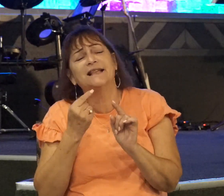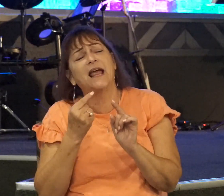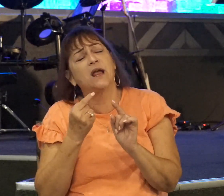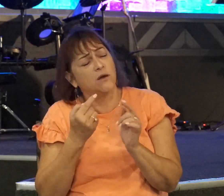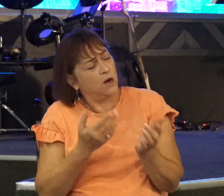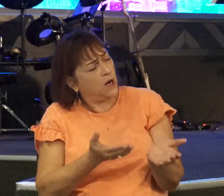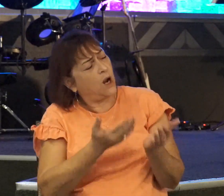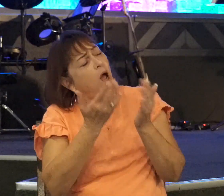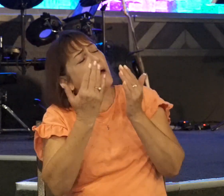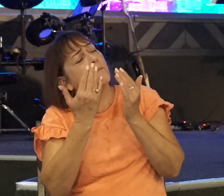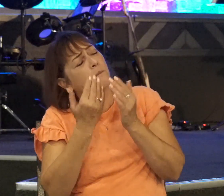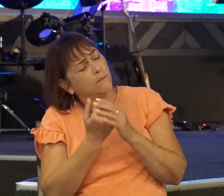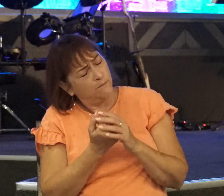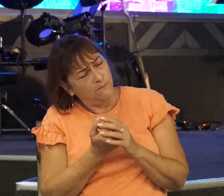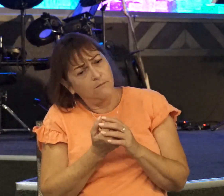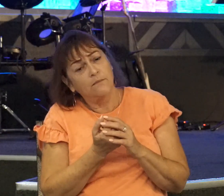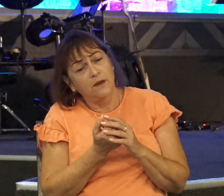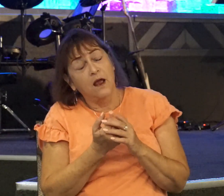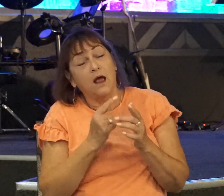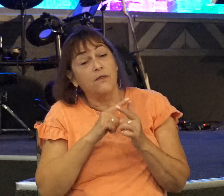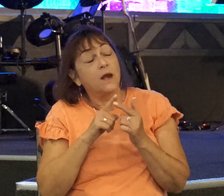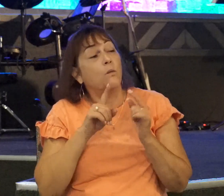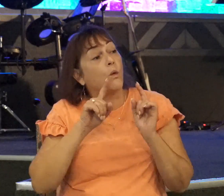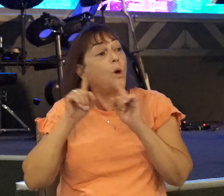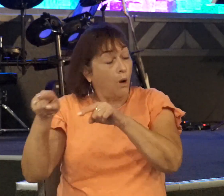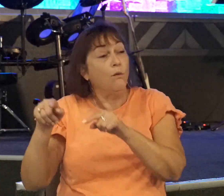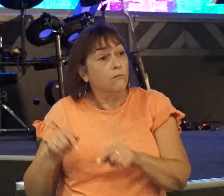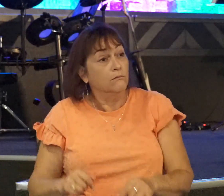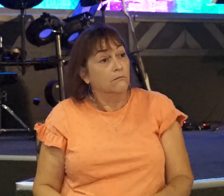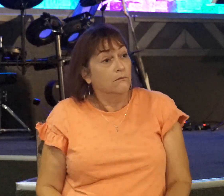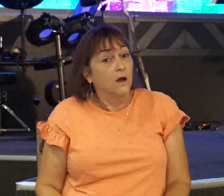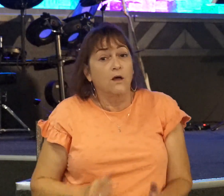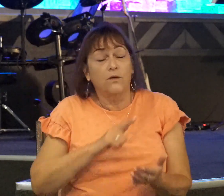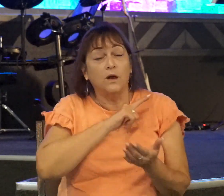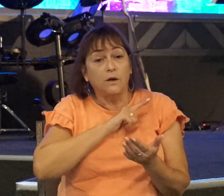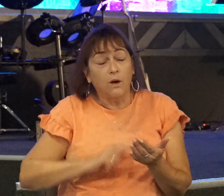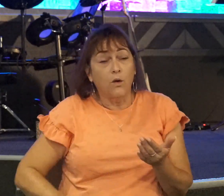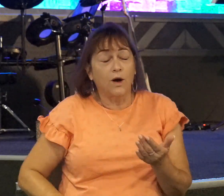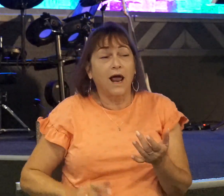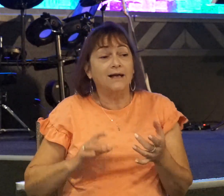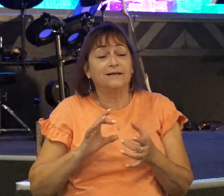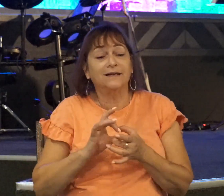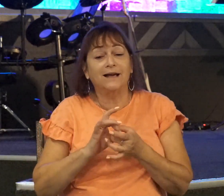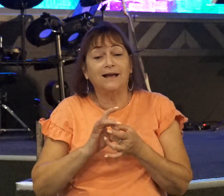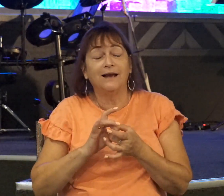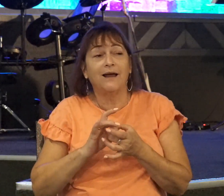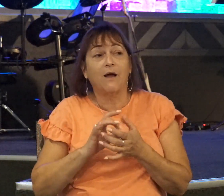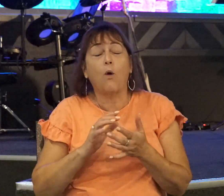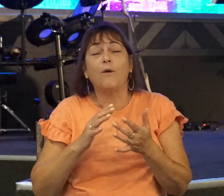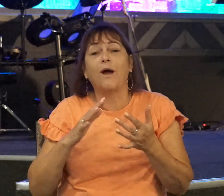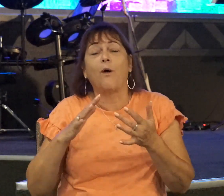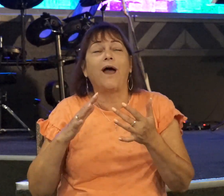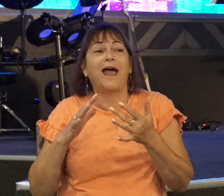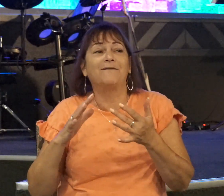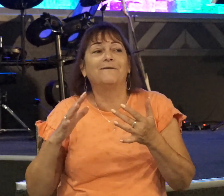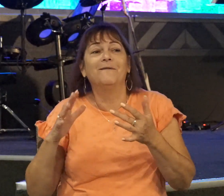come up to us, then we will go up. For the Lord has delivered them into our hand, and this will be a